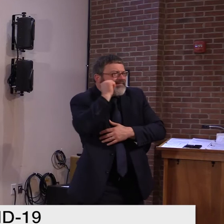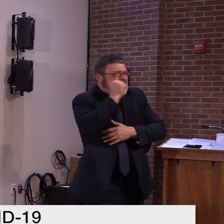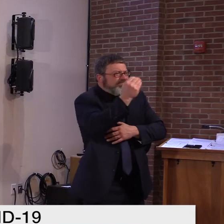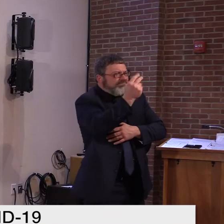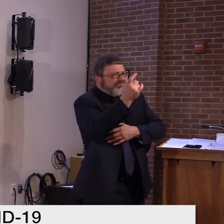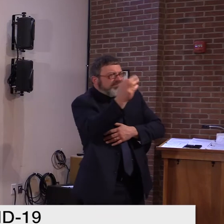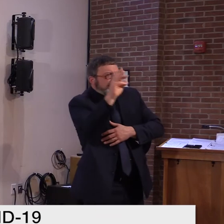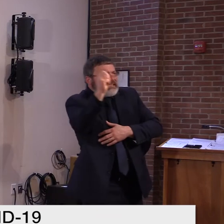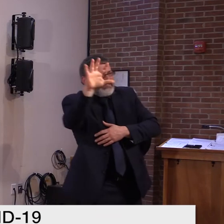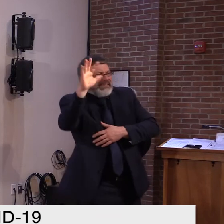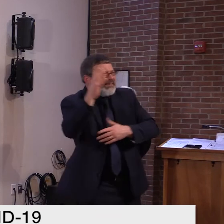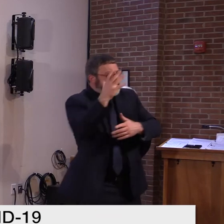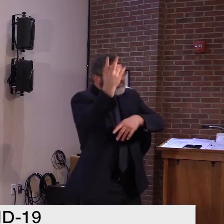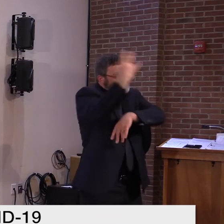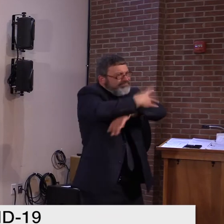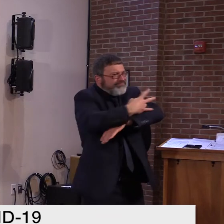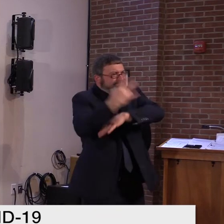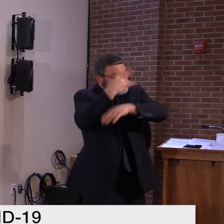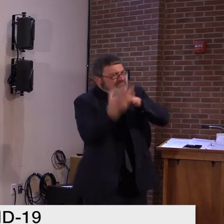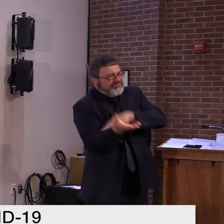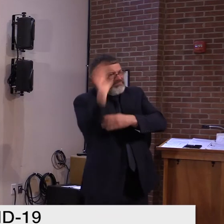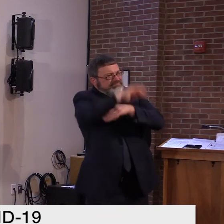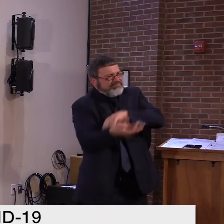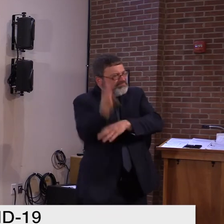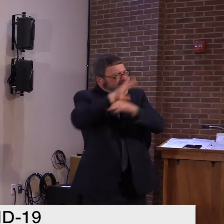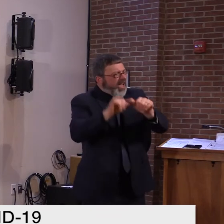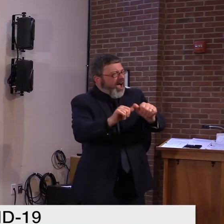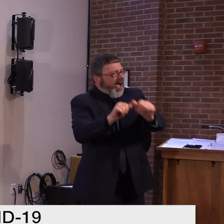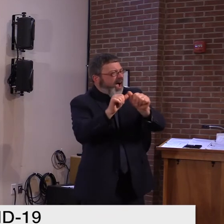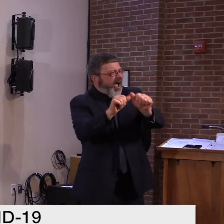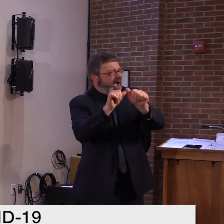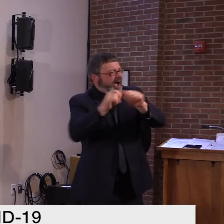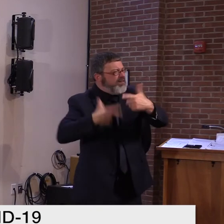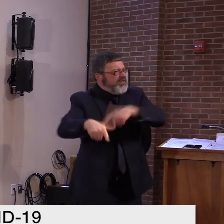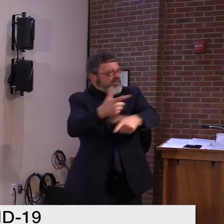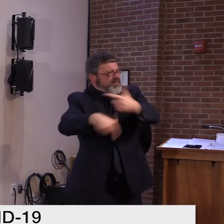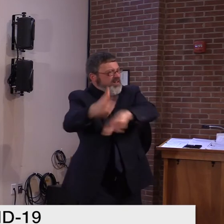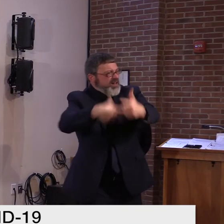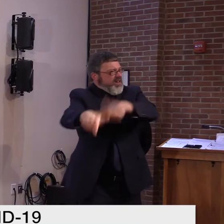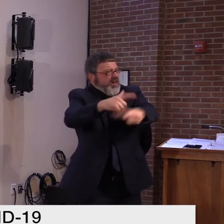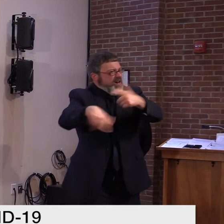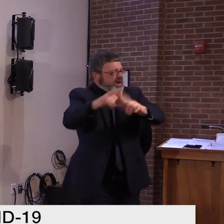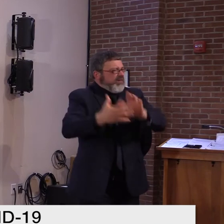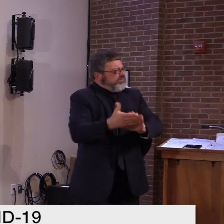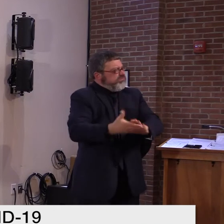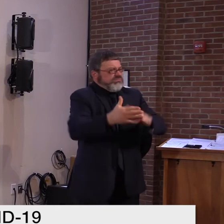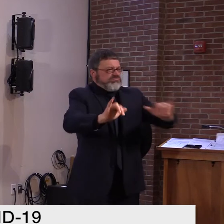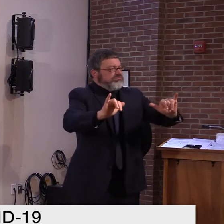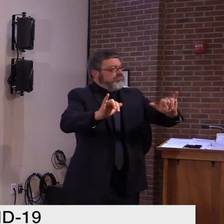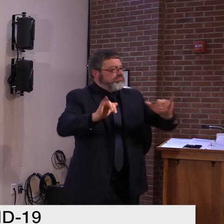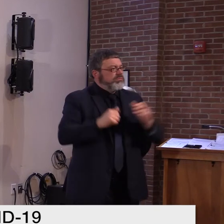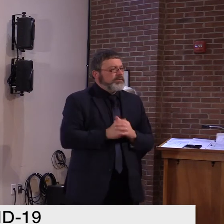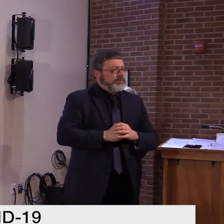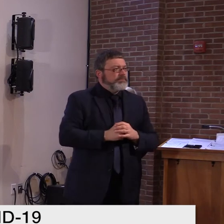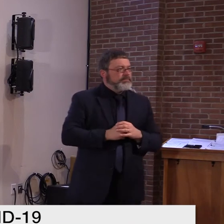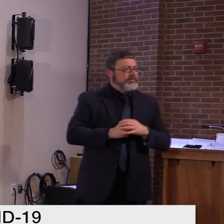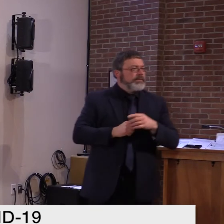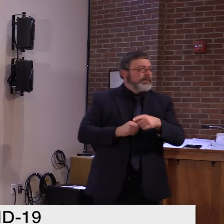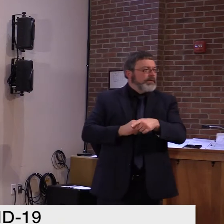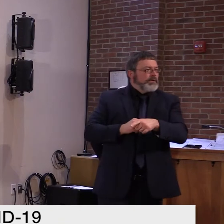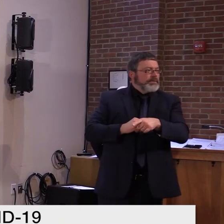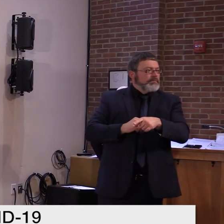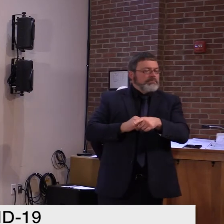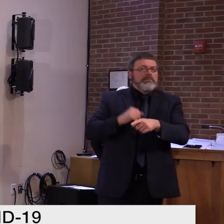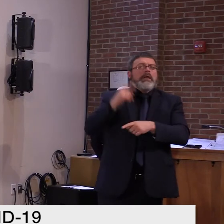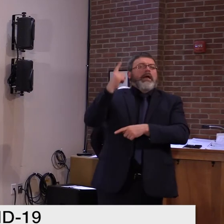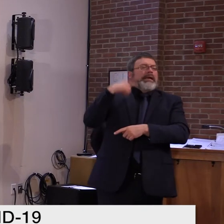OK, one other thing you've talked about the importance of Dr. Levine and some officers stepping up and doing their part. You know, I just happened